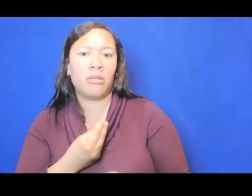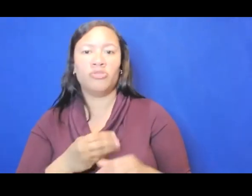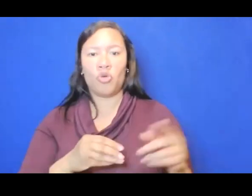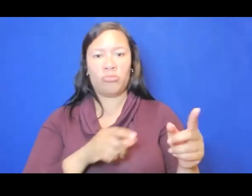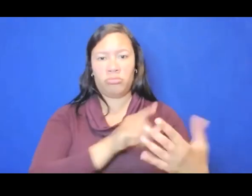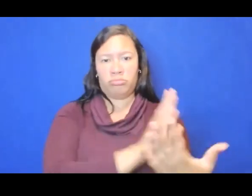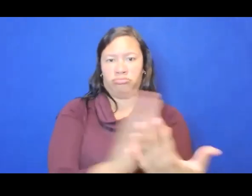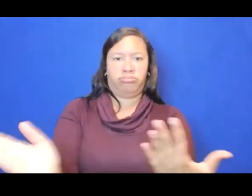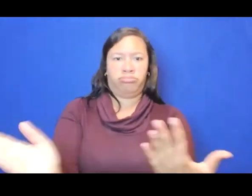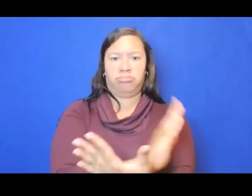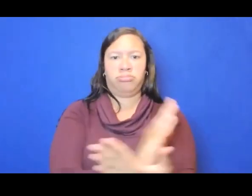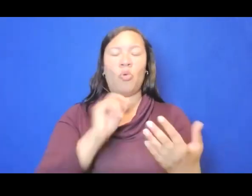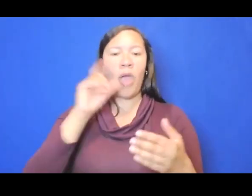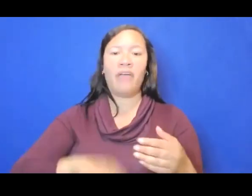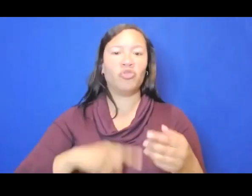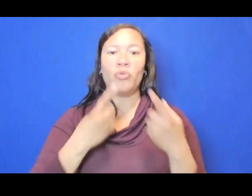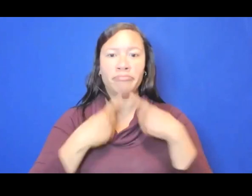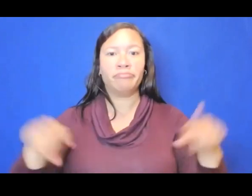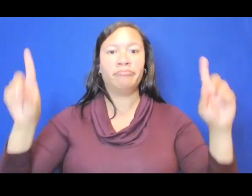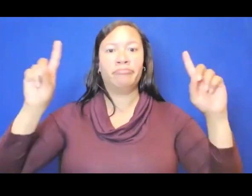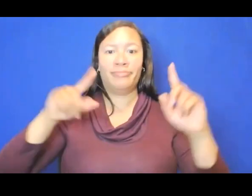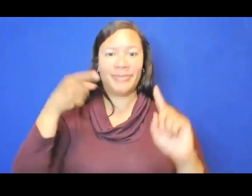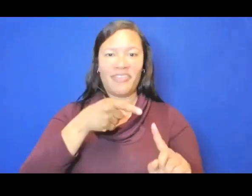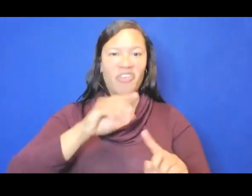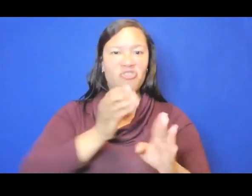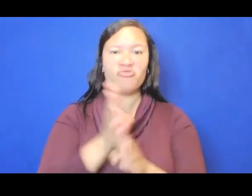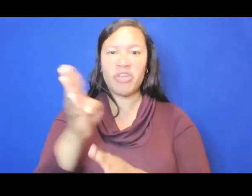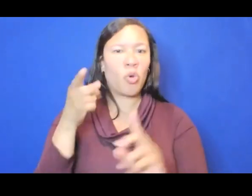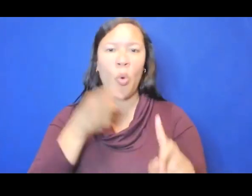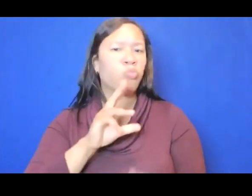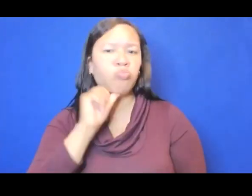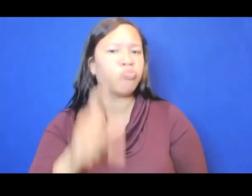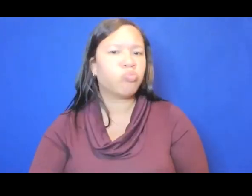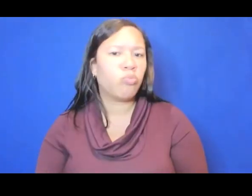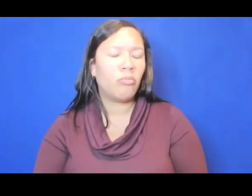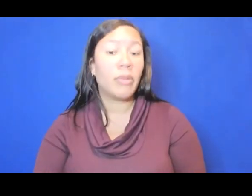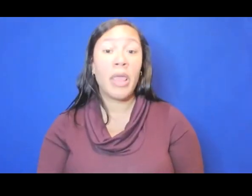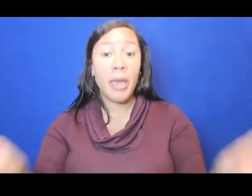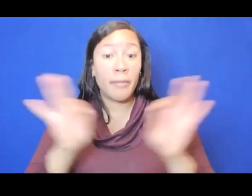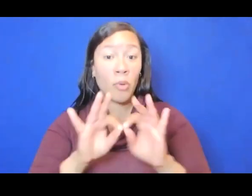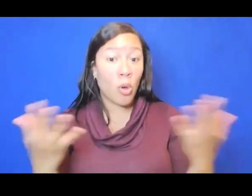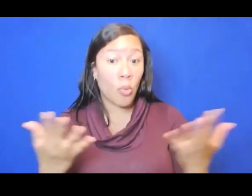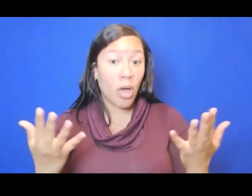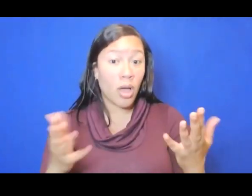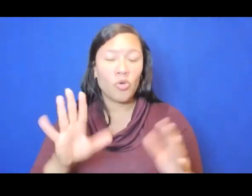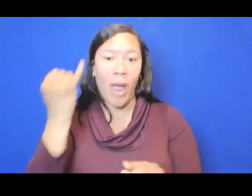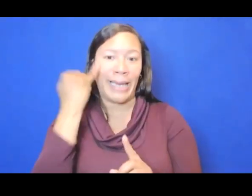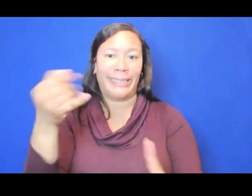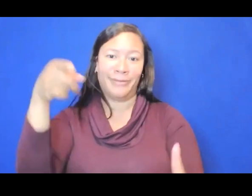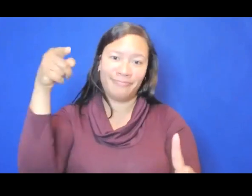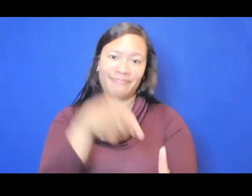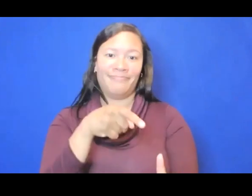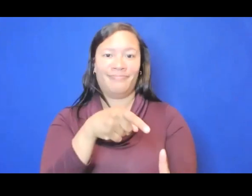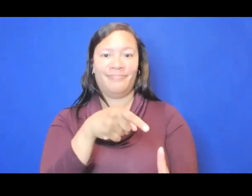be competitive for the creative capital grant. The only criteria that matters is the idea that you're putting